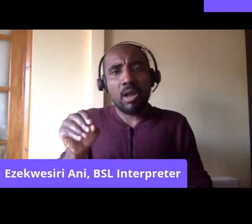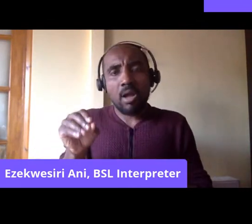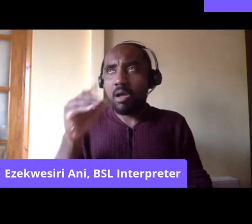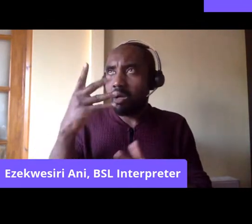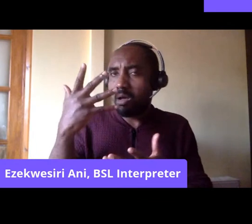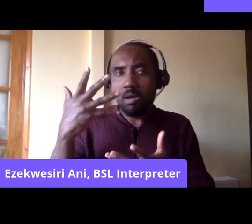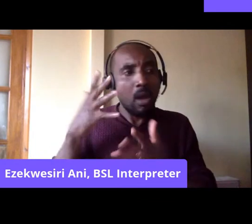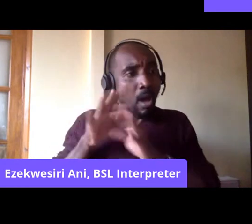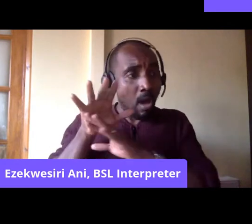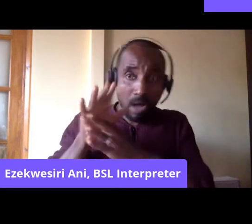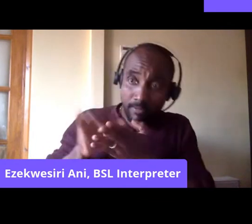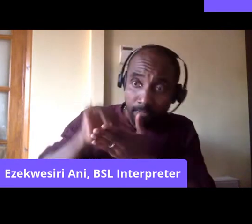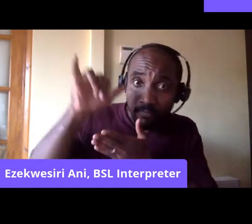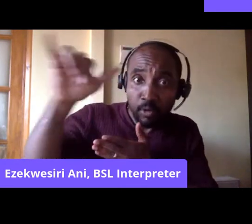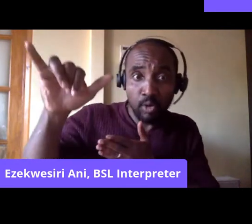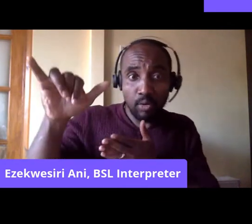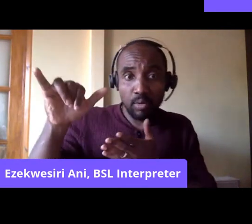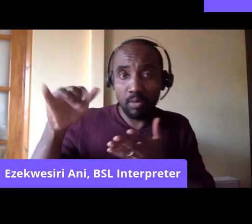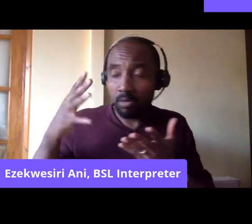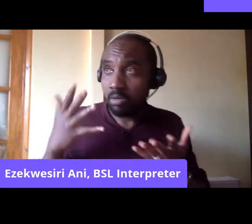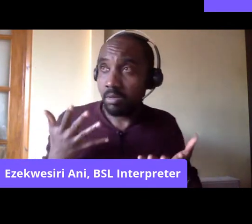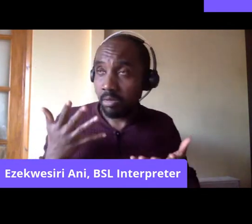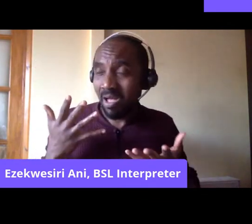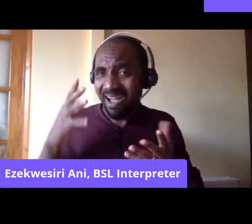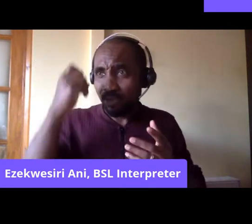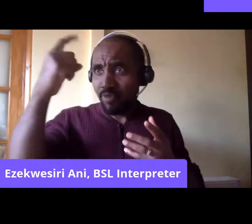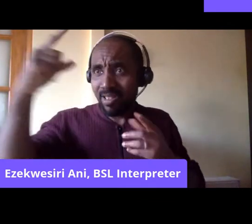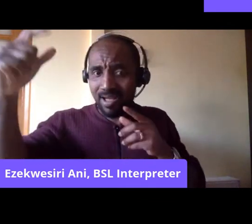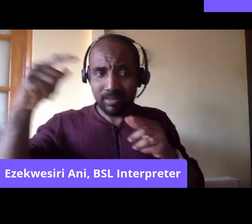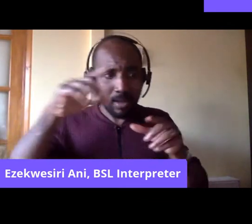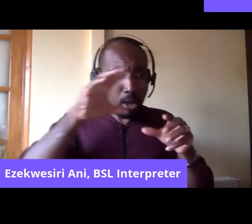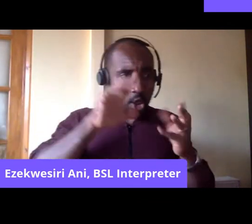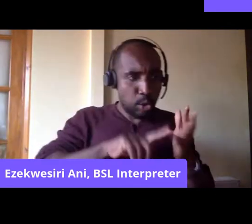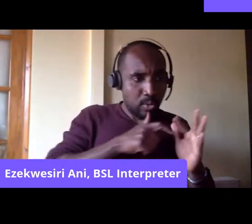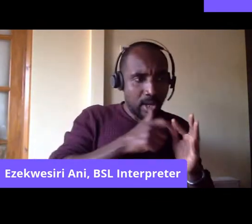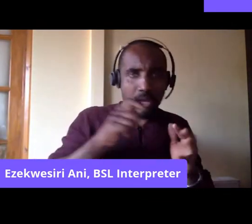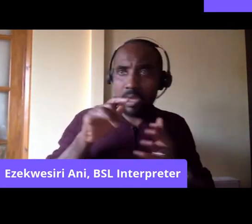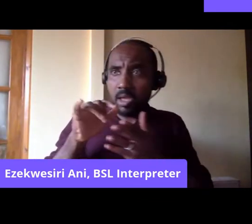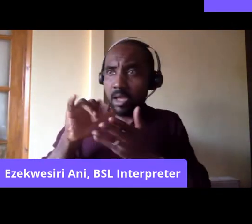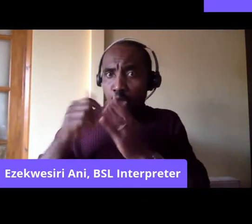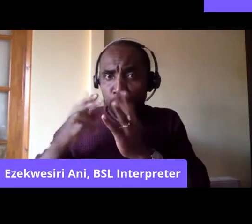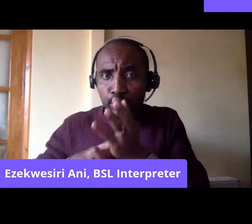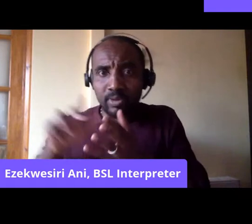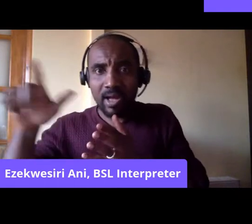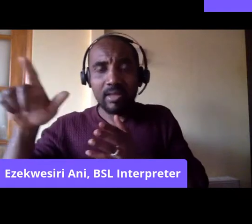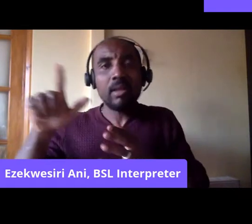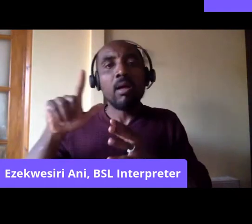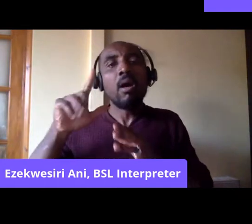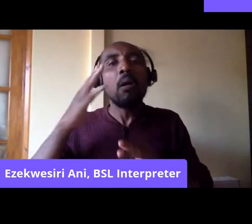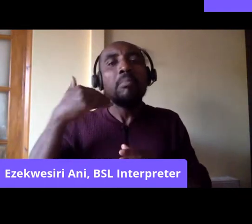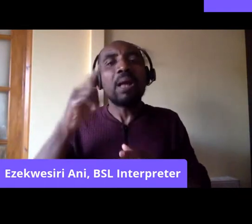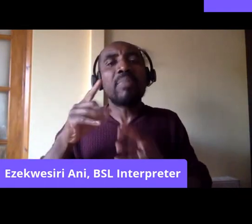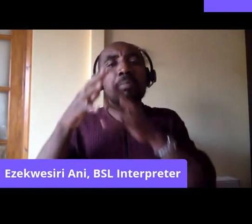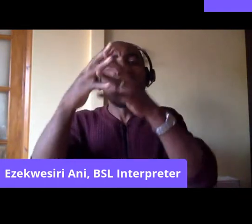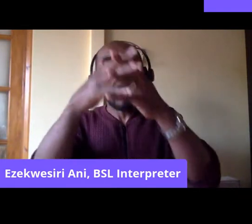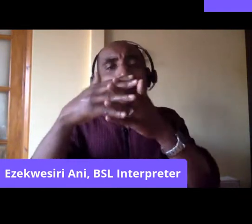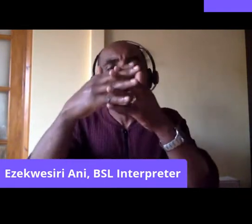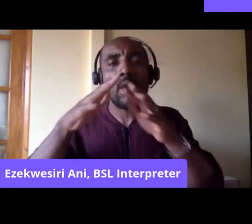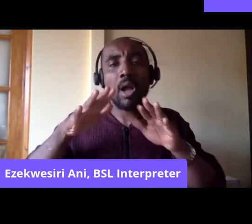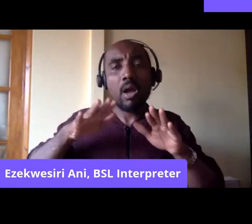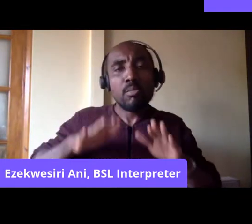are sort of siloed into our countries, as if the only concern of black people in America or black people in Britain